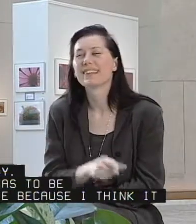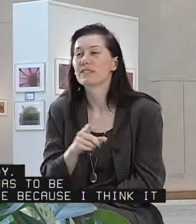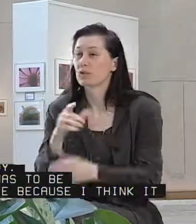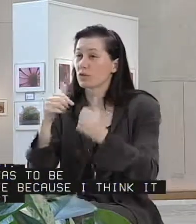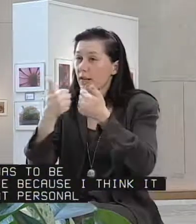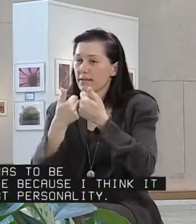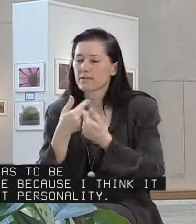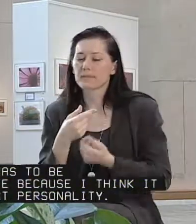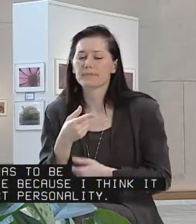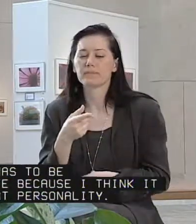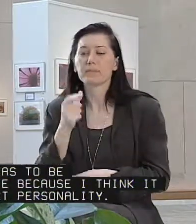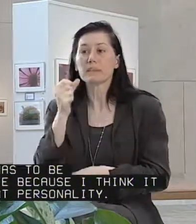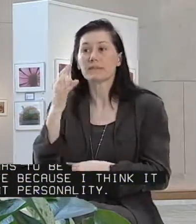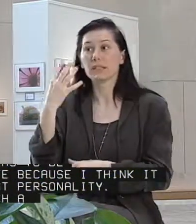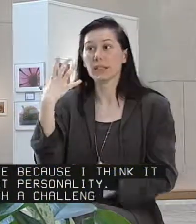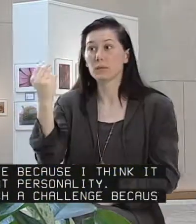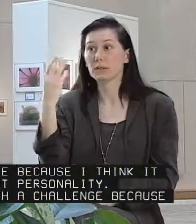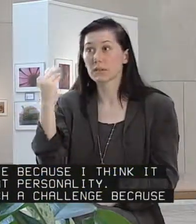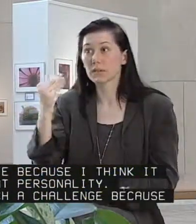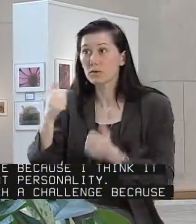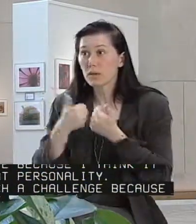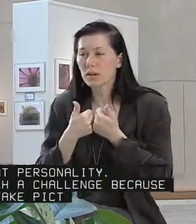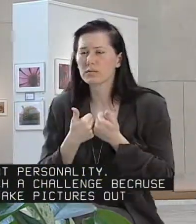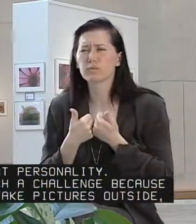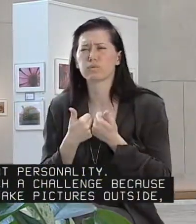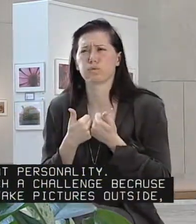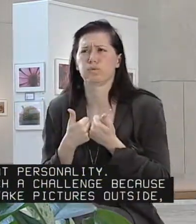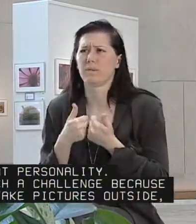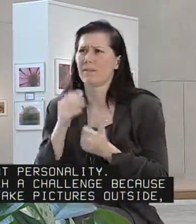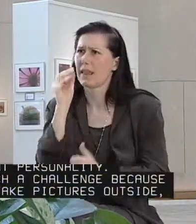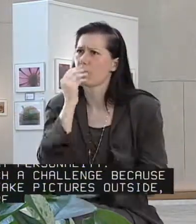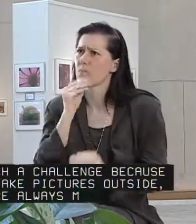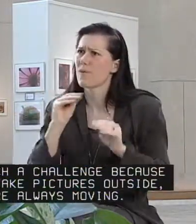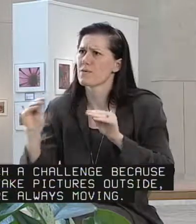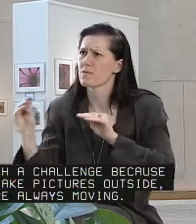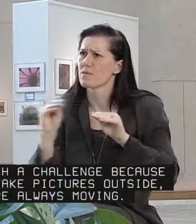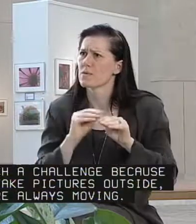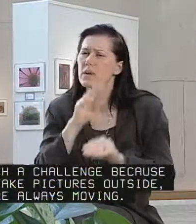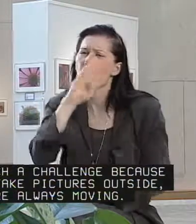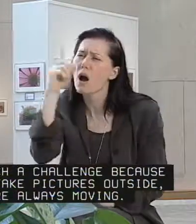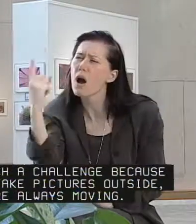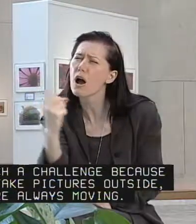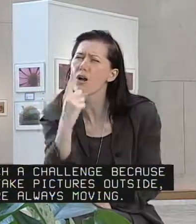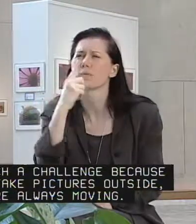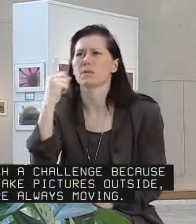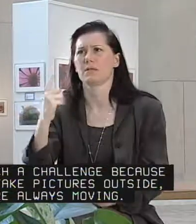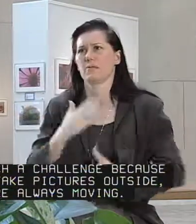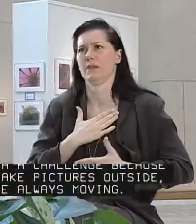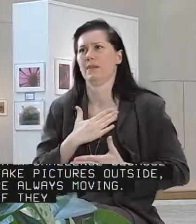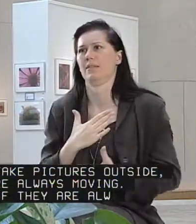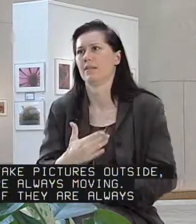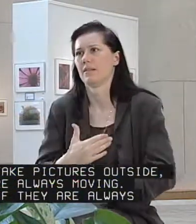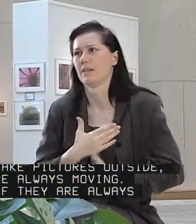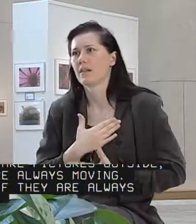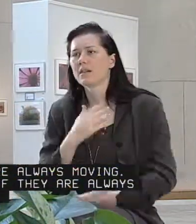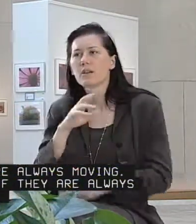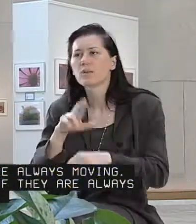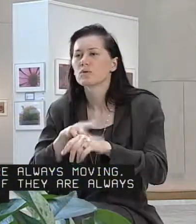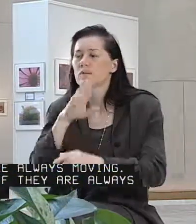think it showed that personality. It was such a challenge because when you take pictures outside, flowers are always moving. It's as if they're always breathing. They